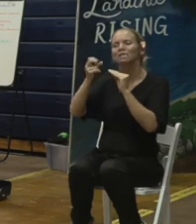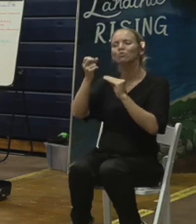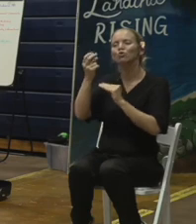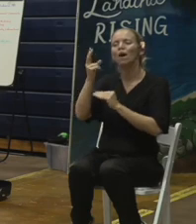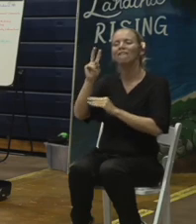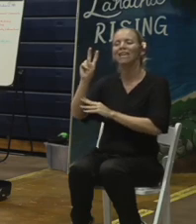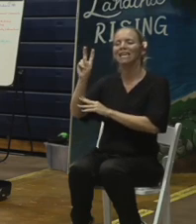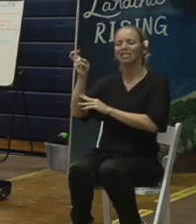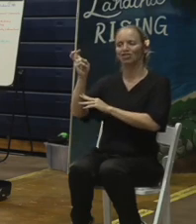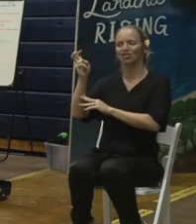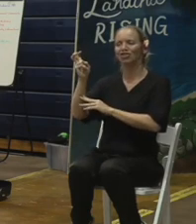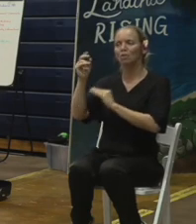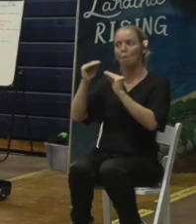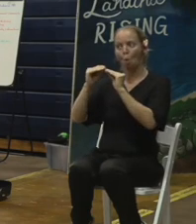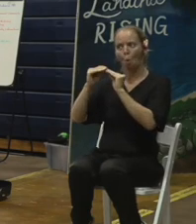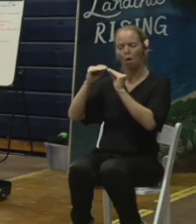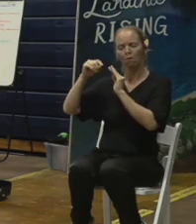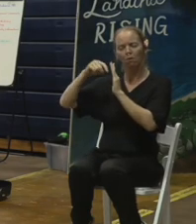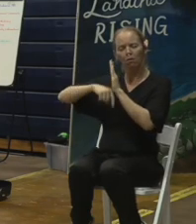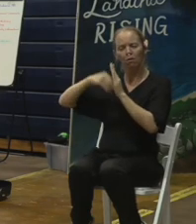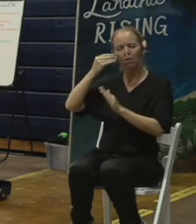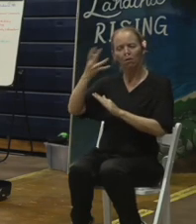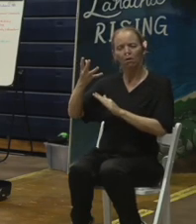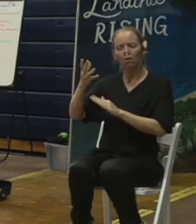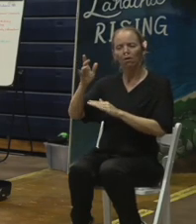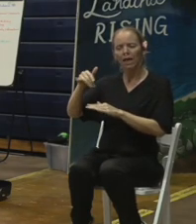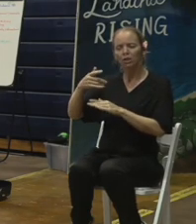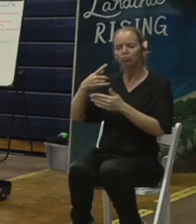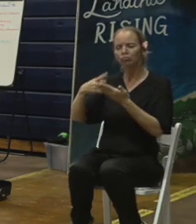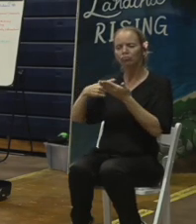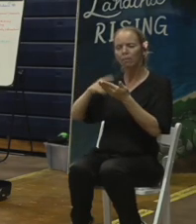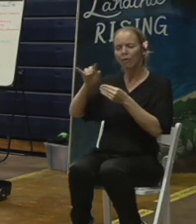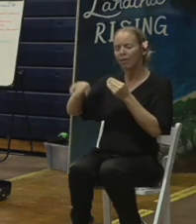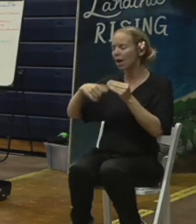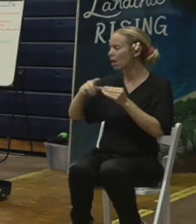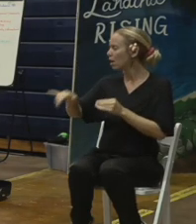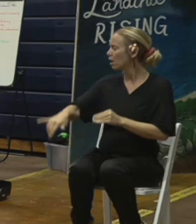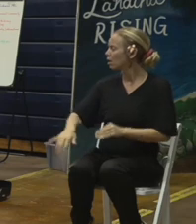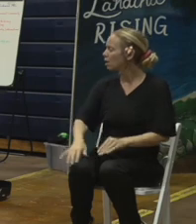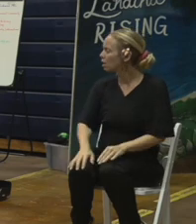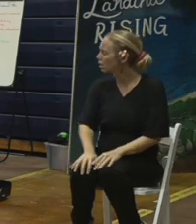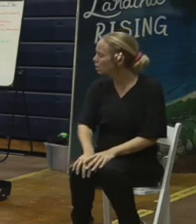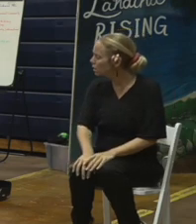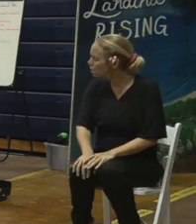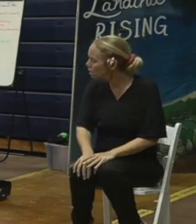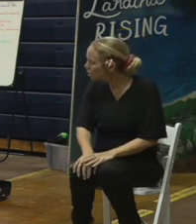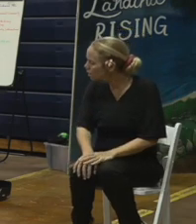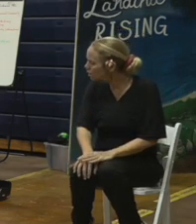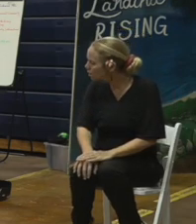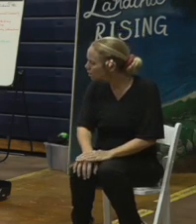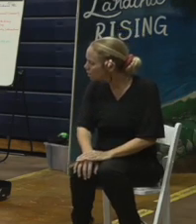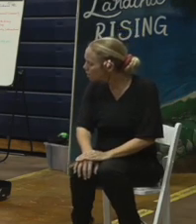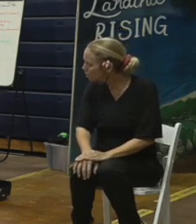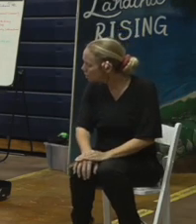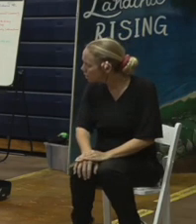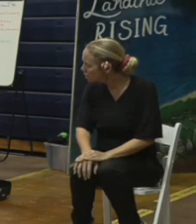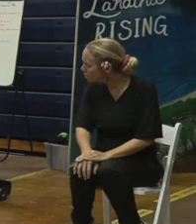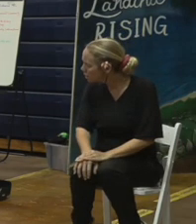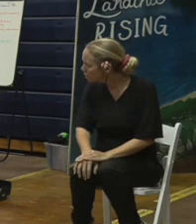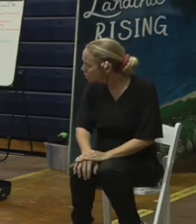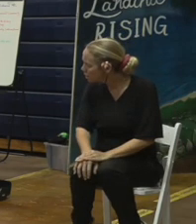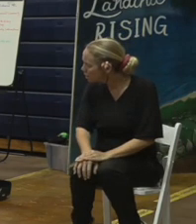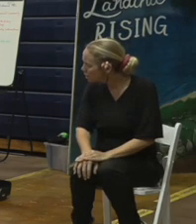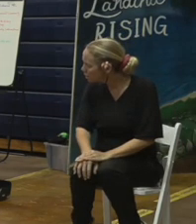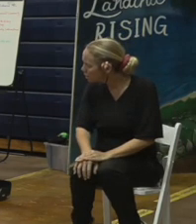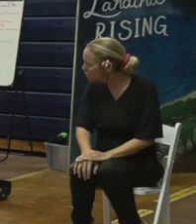I think I would probably say that, again, we've gotten similar questions in the past and the experience from multiple other fire